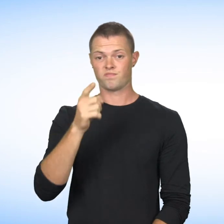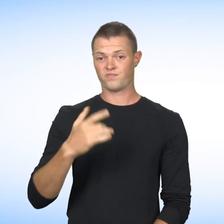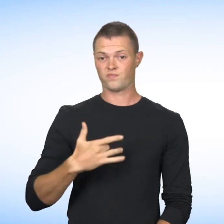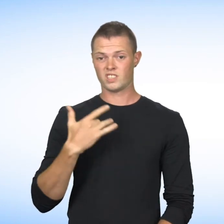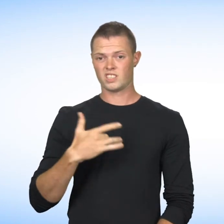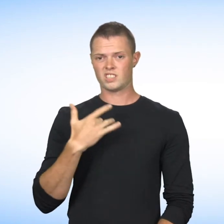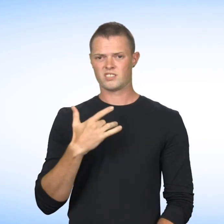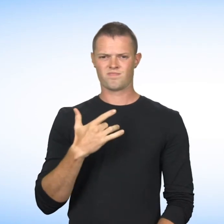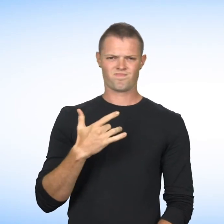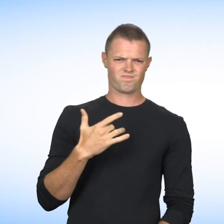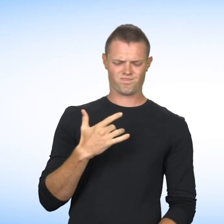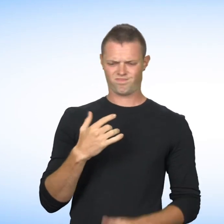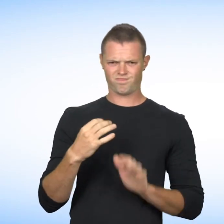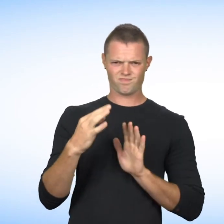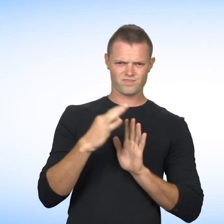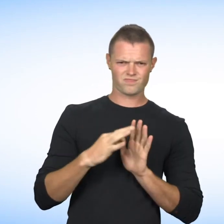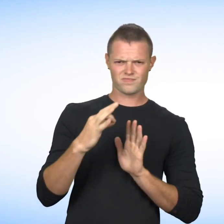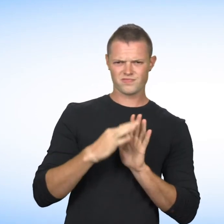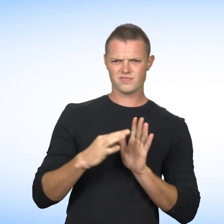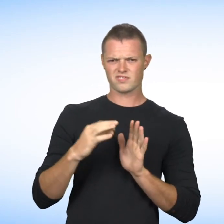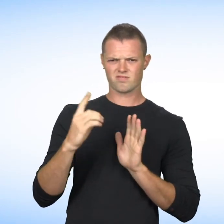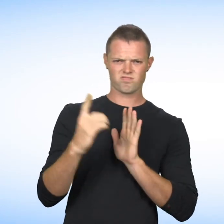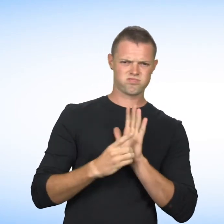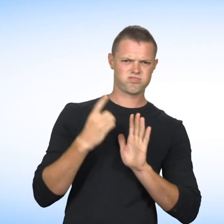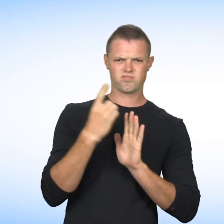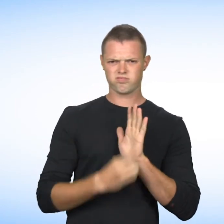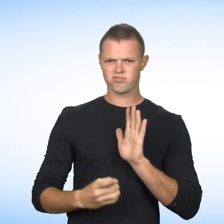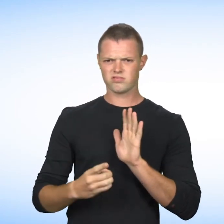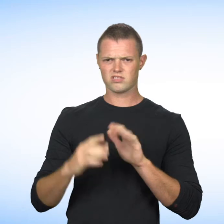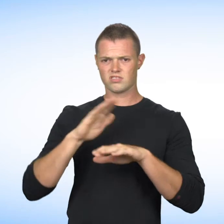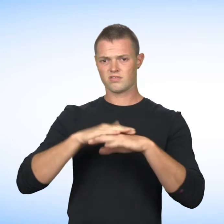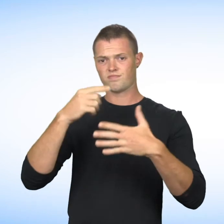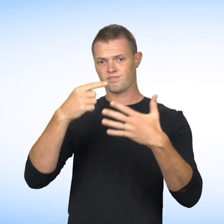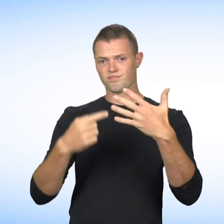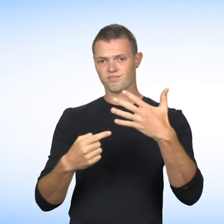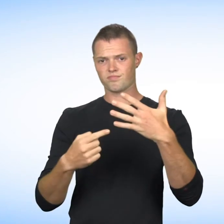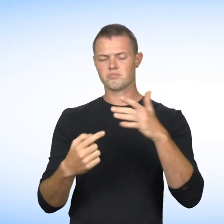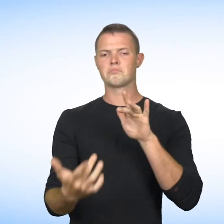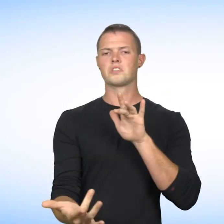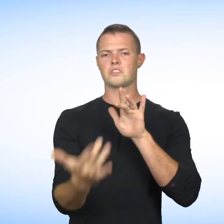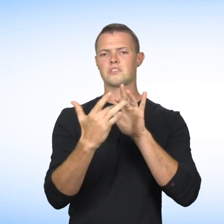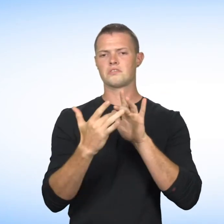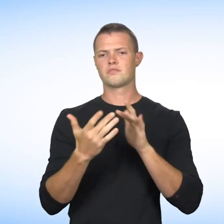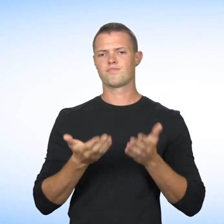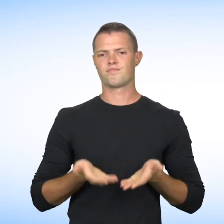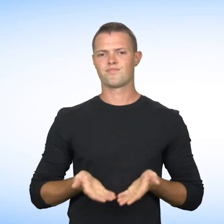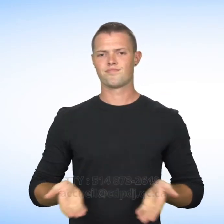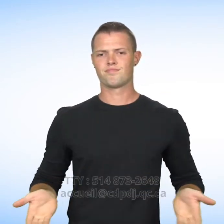If you believe you have been a victim of discrimination or harassment based on this ground, contact us by